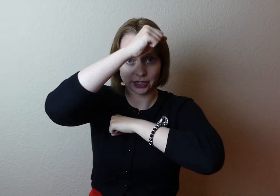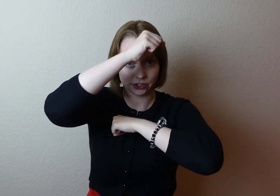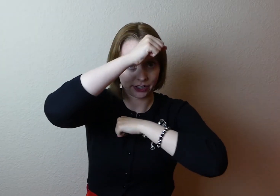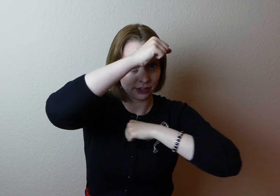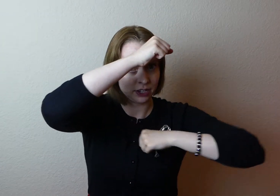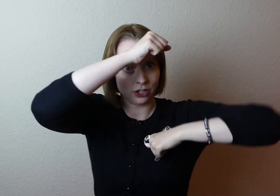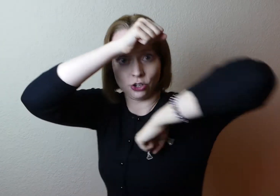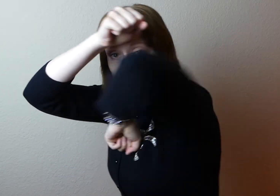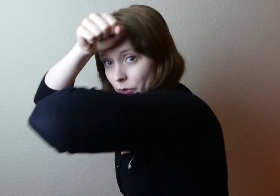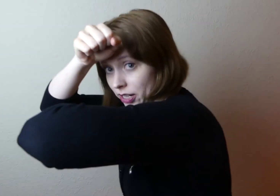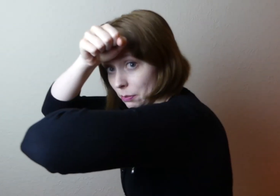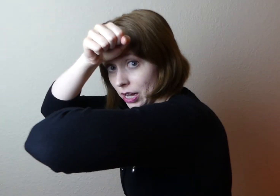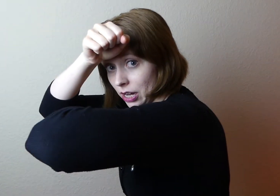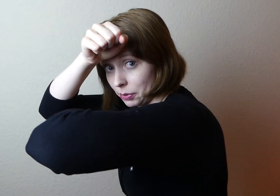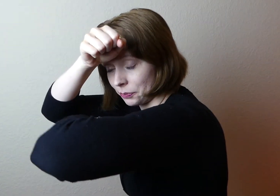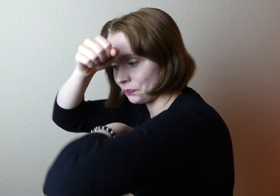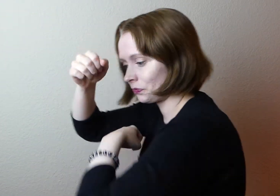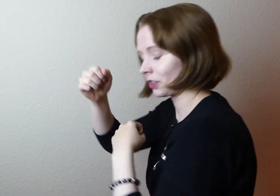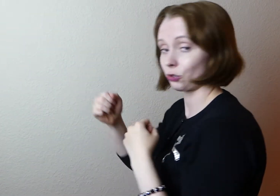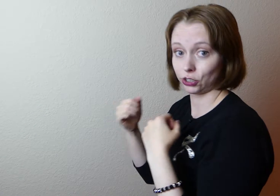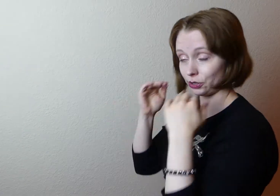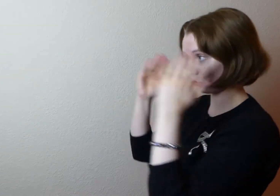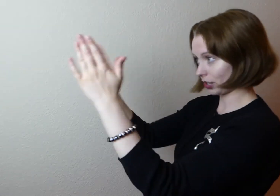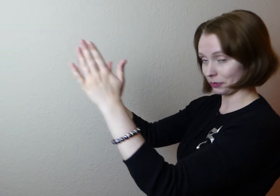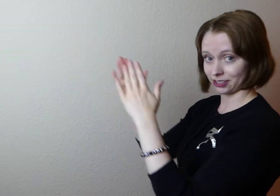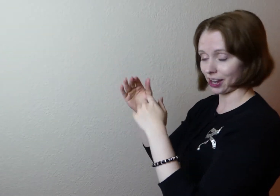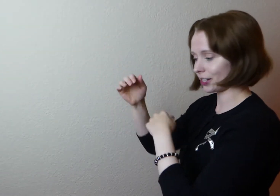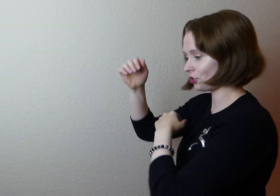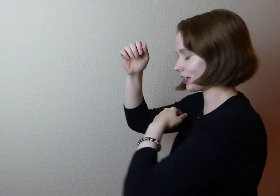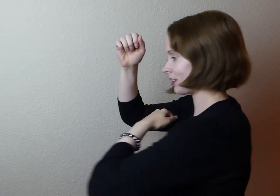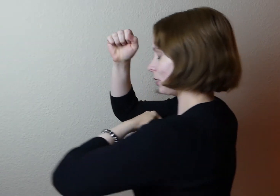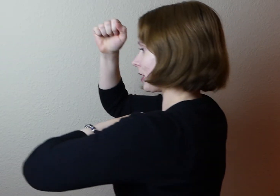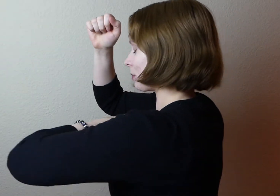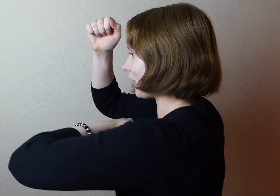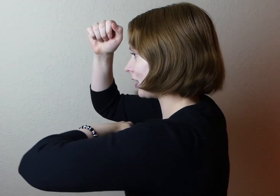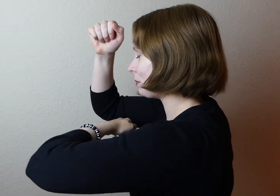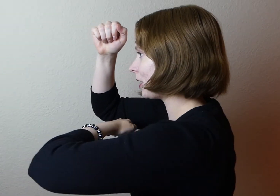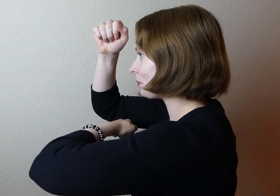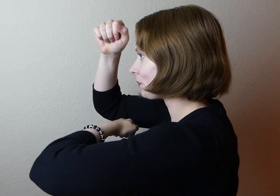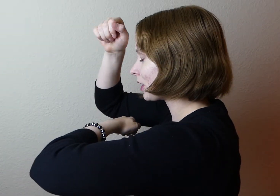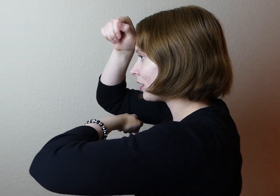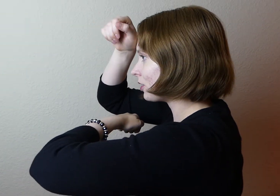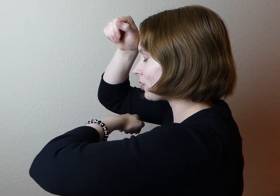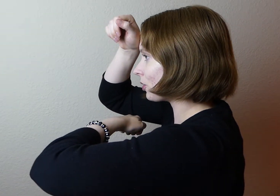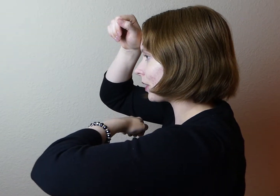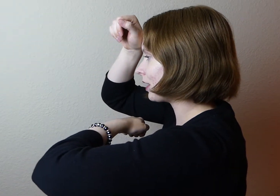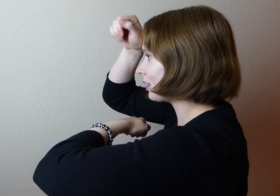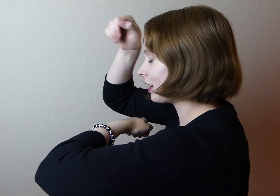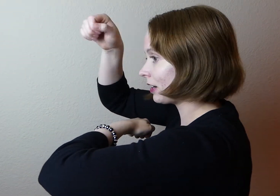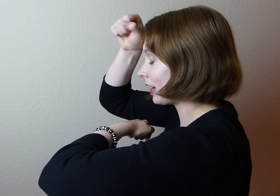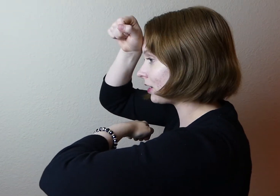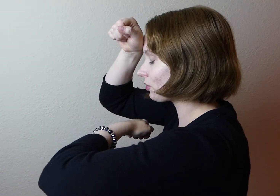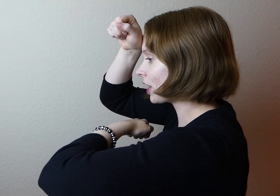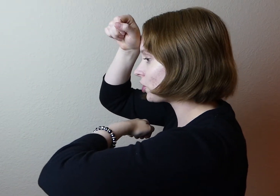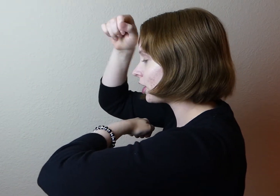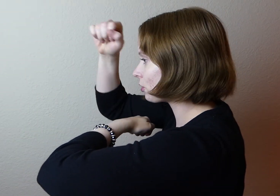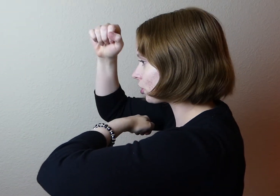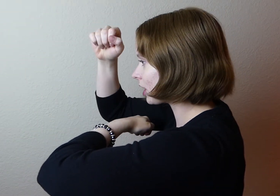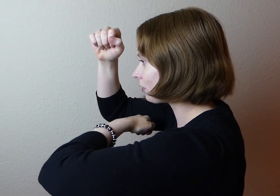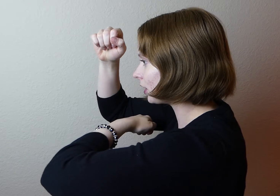area. So I want to come up. So I'll do this from the side so you can see what I'm talking about. So hand either touching or just hovering